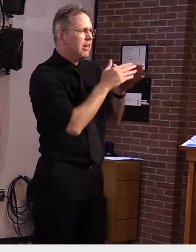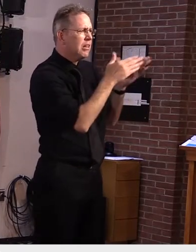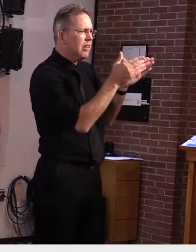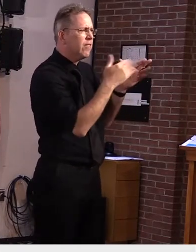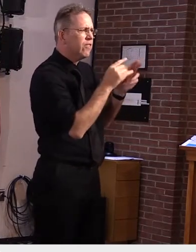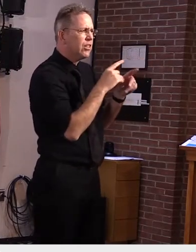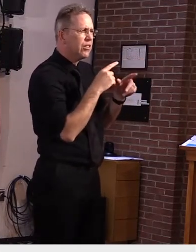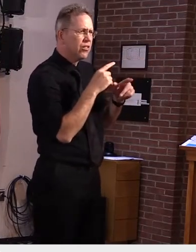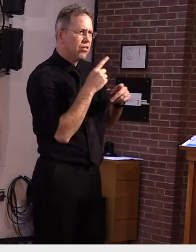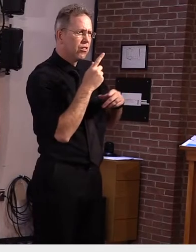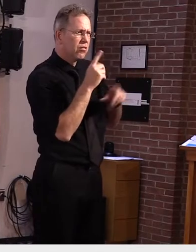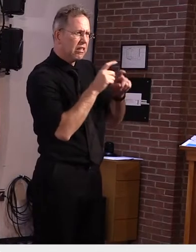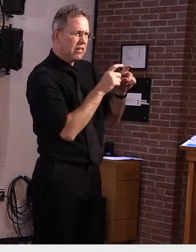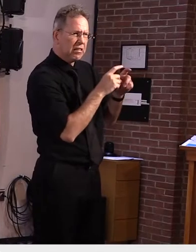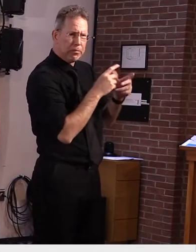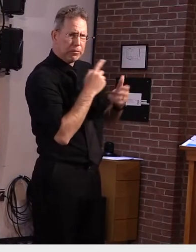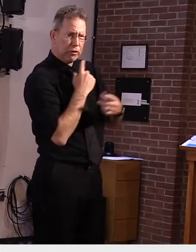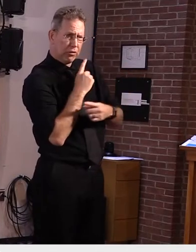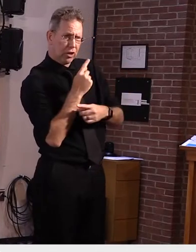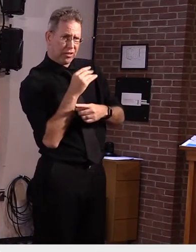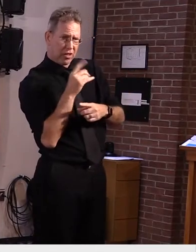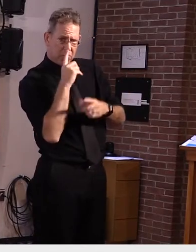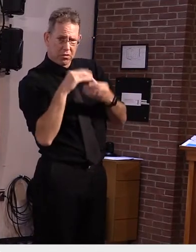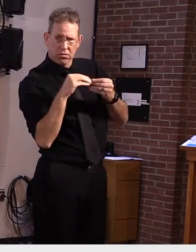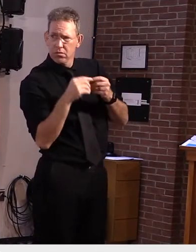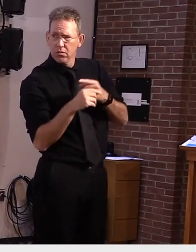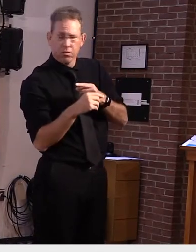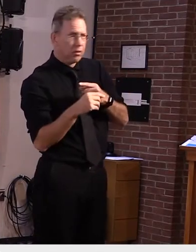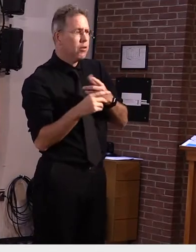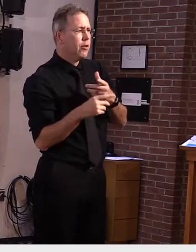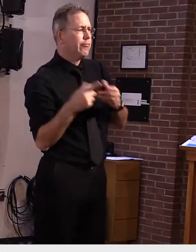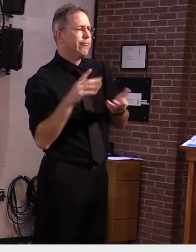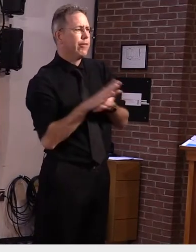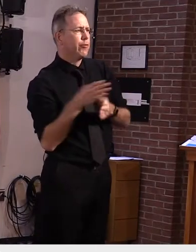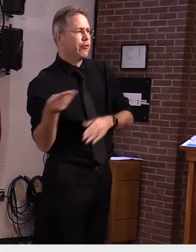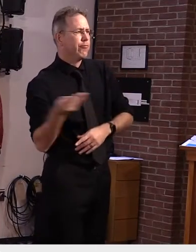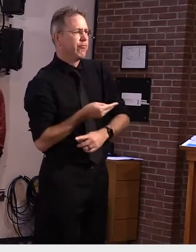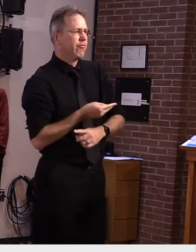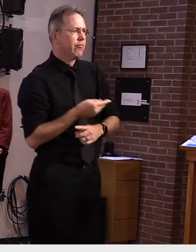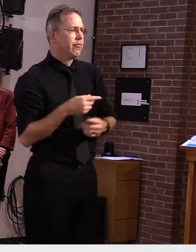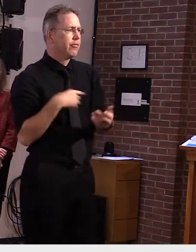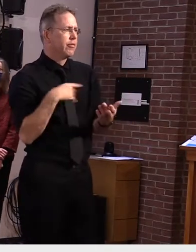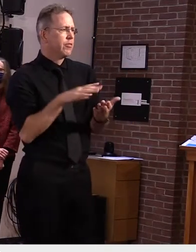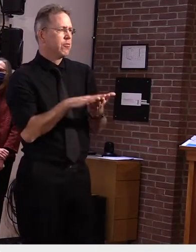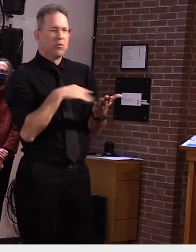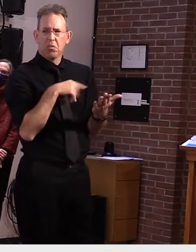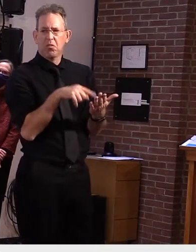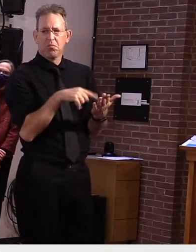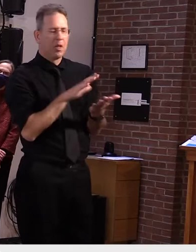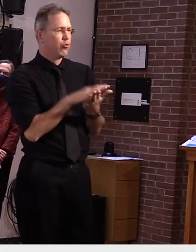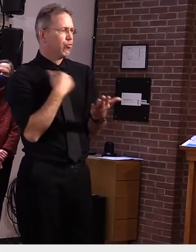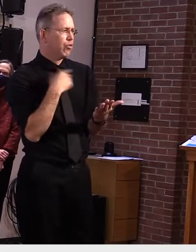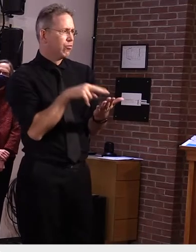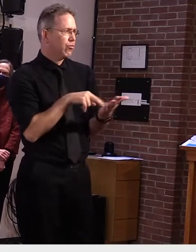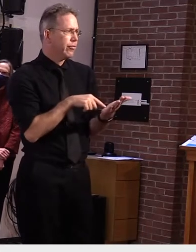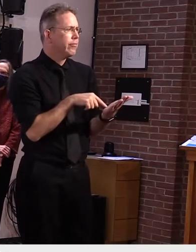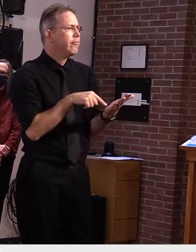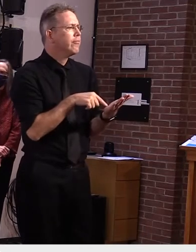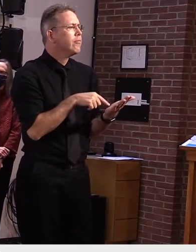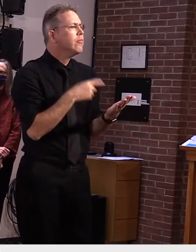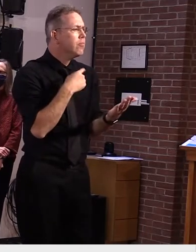okay yeah that's what i was curious about is my understanding was the facility-wide testing would be